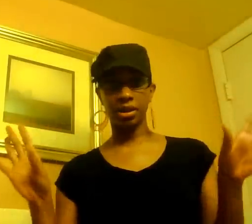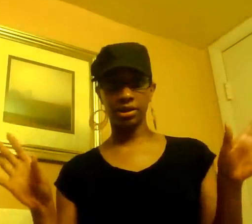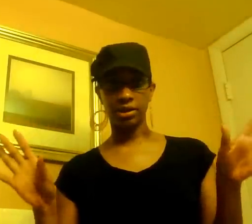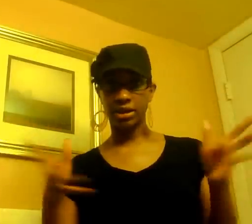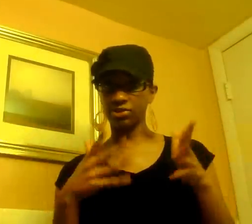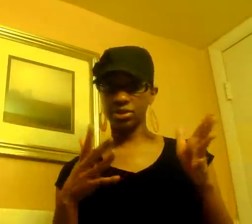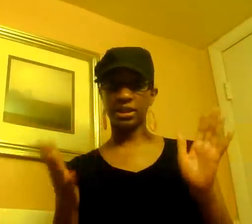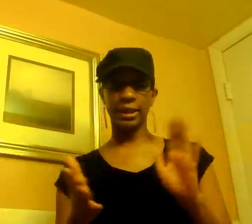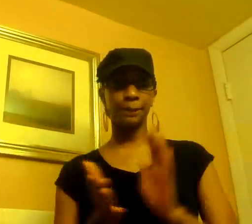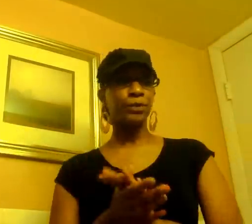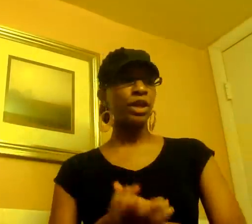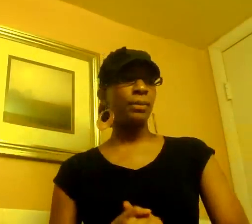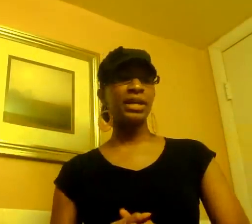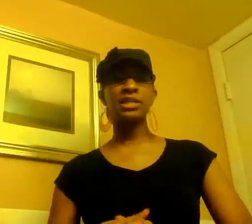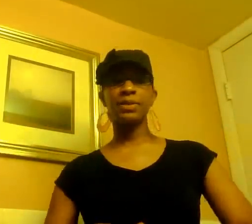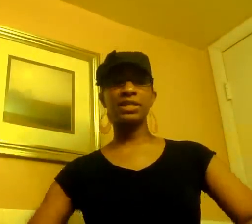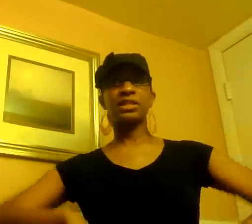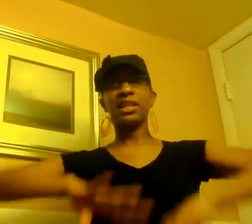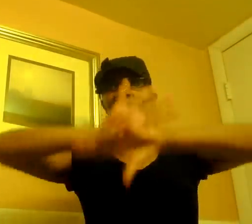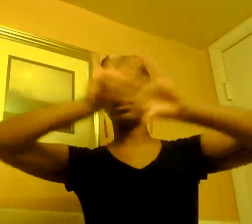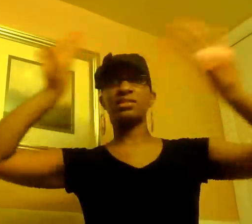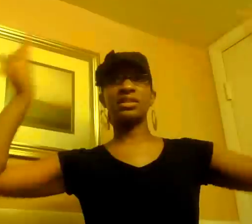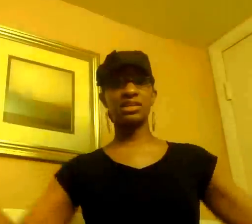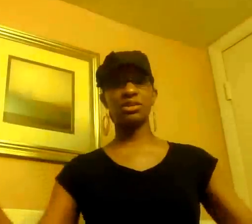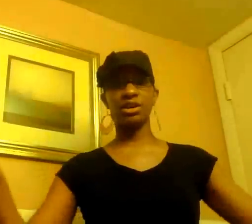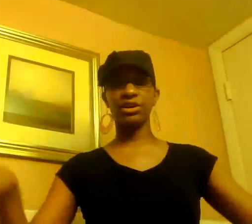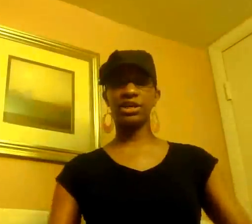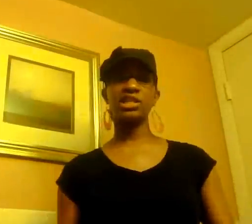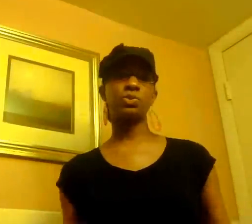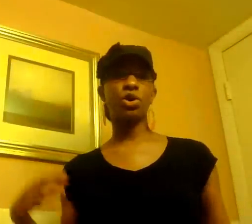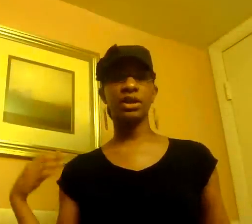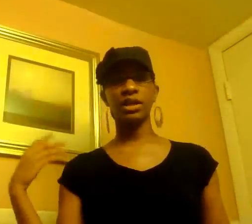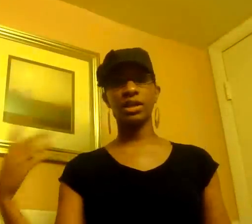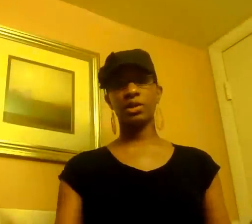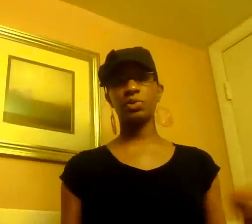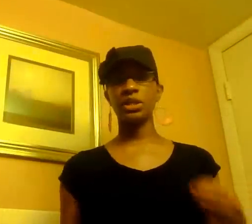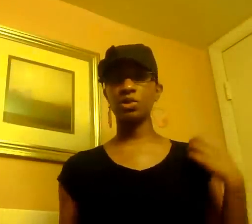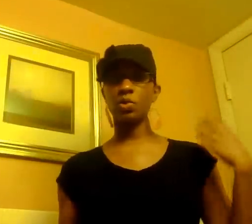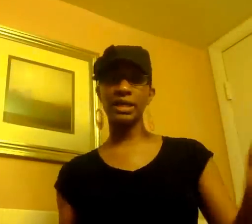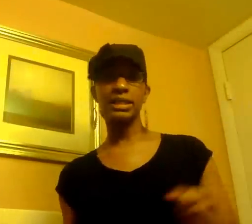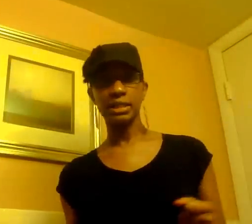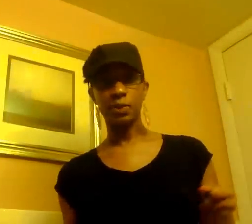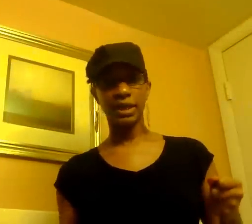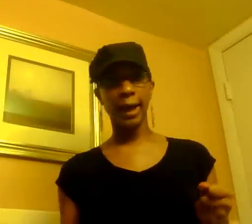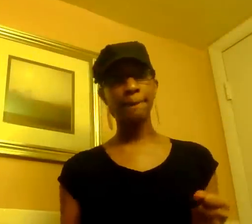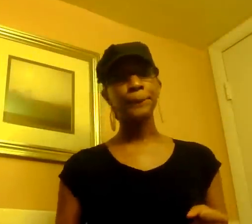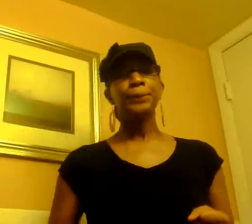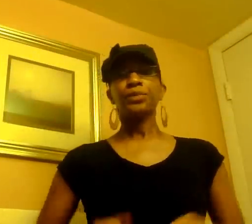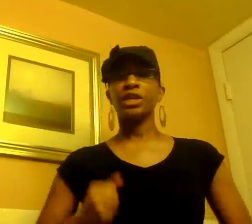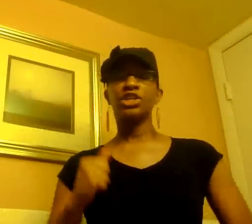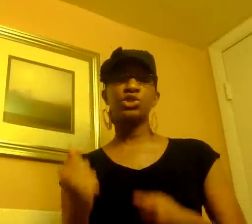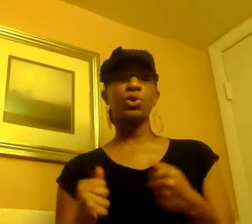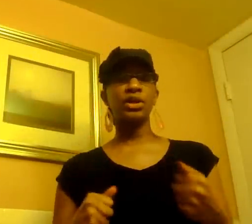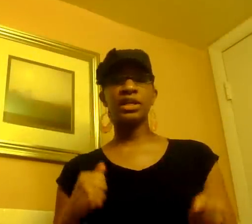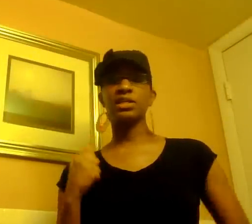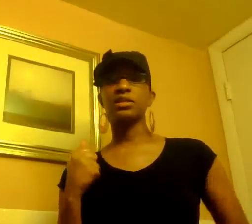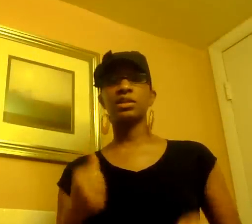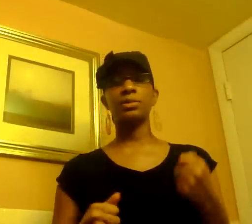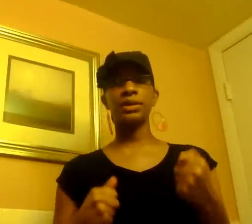blonde hair and i'll just say that but he's basically like in this desert area he's walking with his little white tee and whatnot he's just walking he's singing the